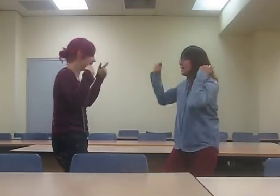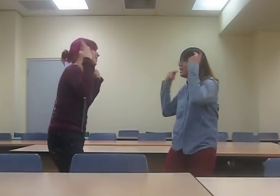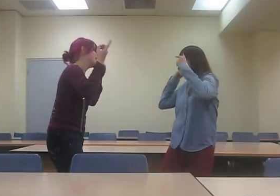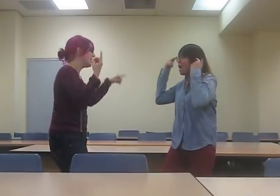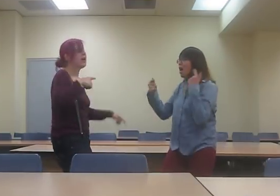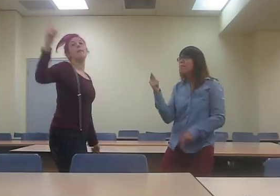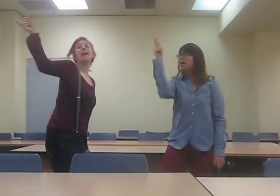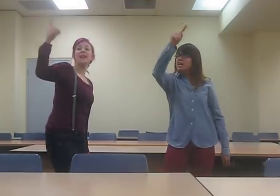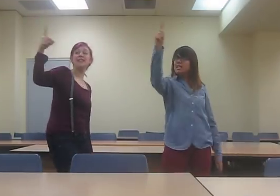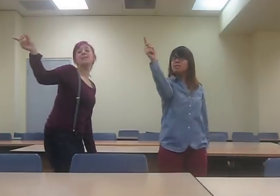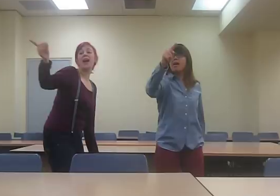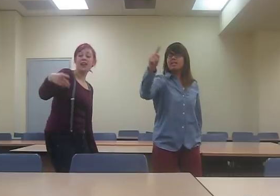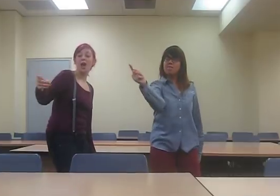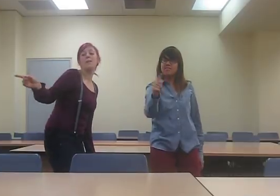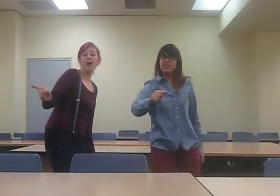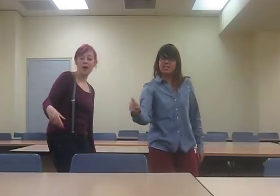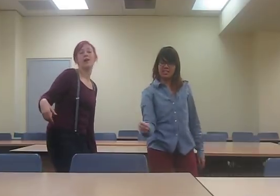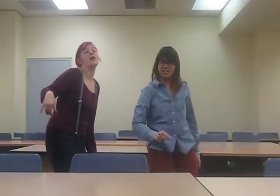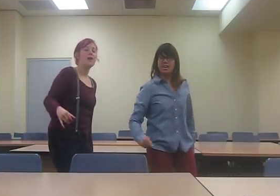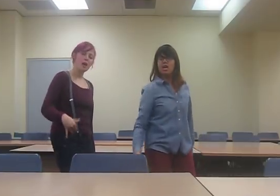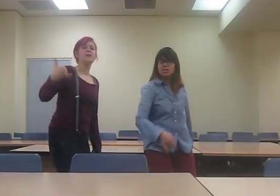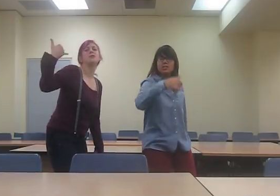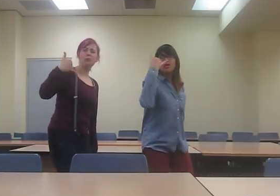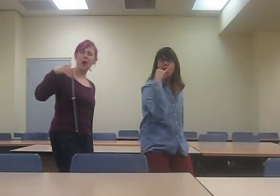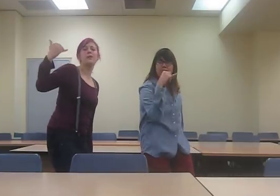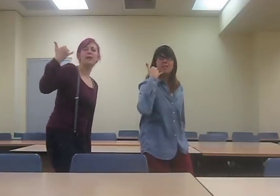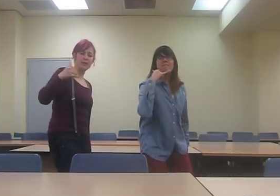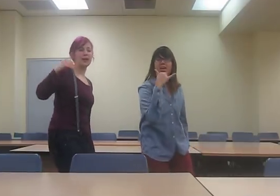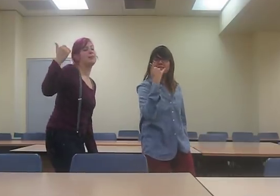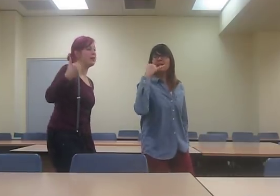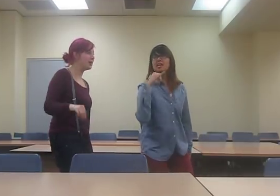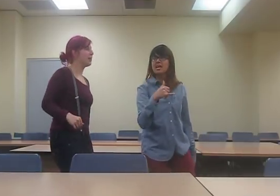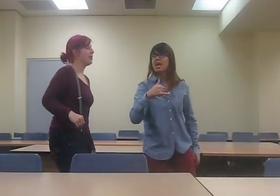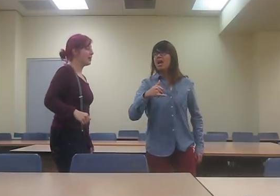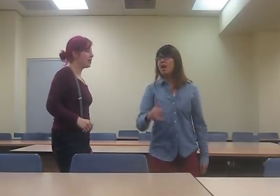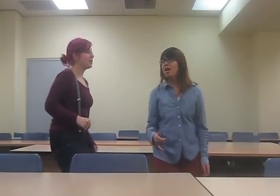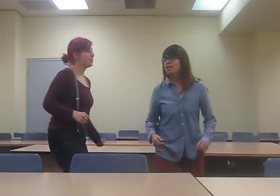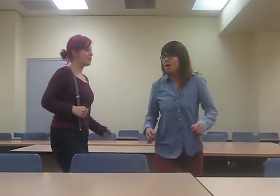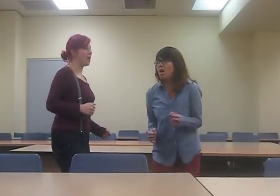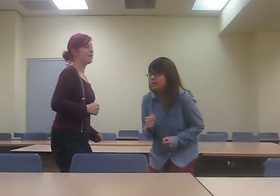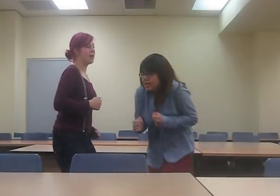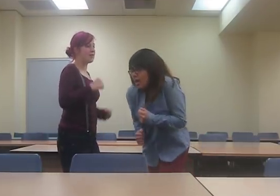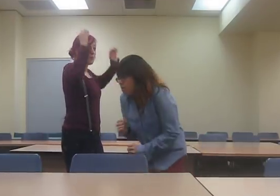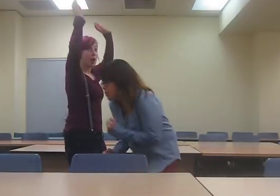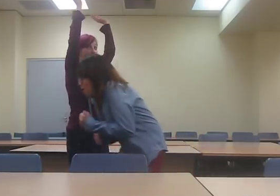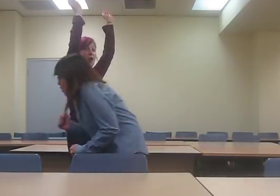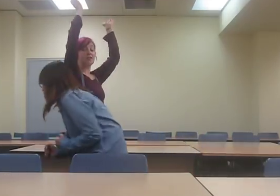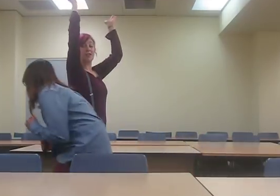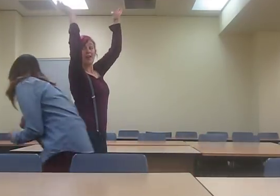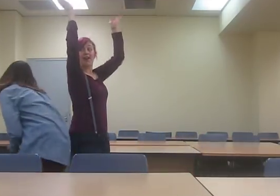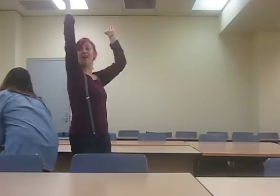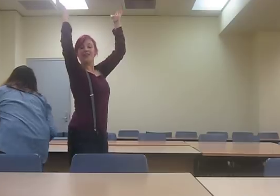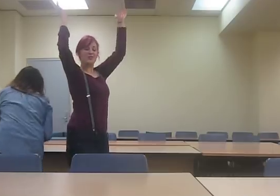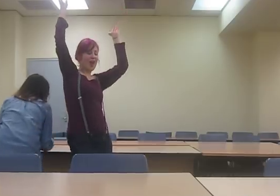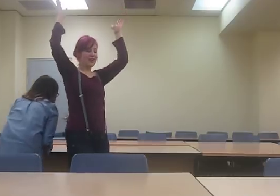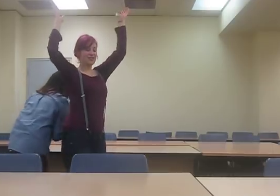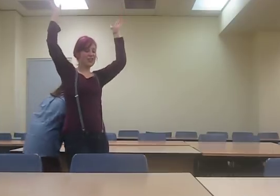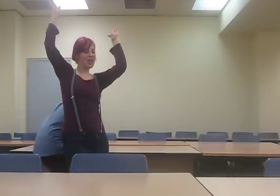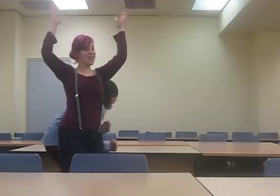But here's my number So call me, baby And all the other bodies Try to shake